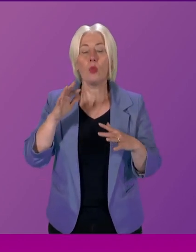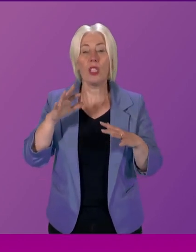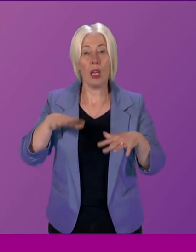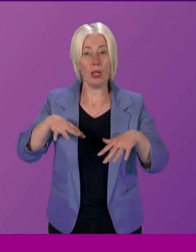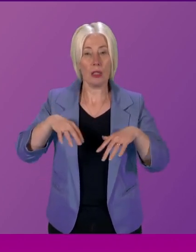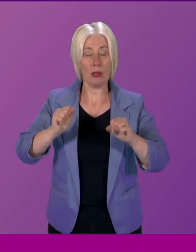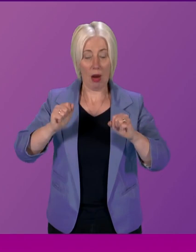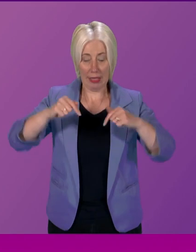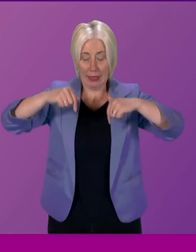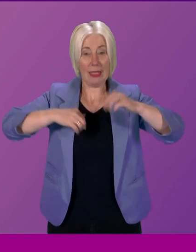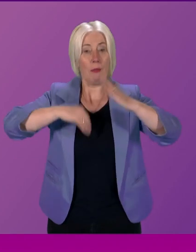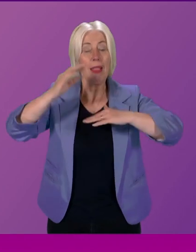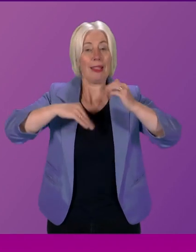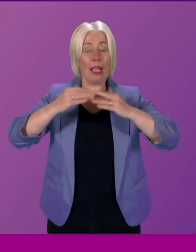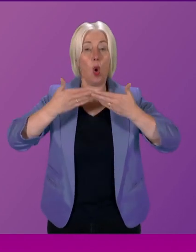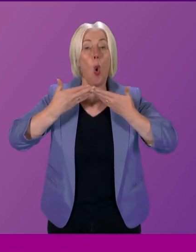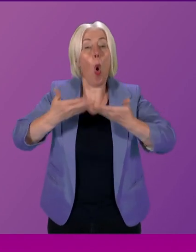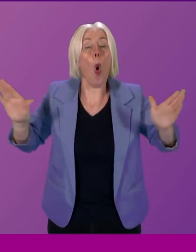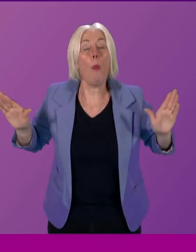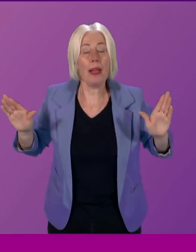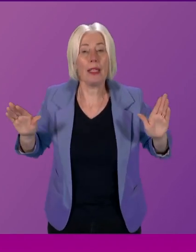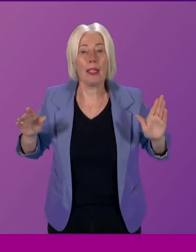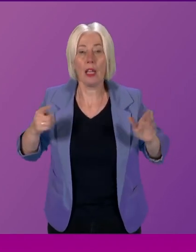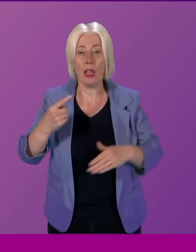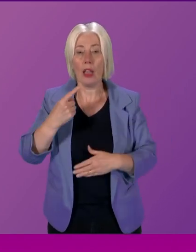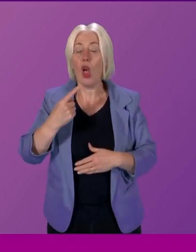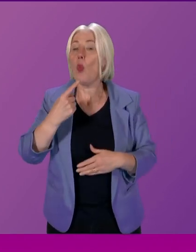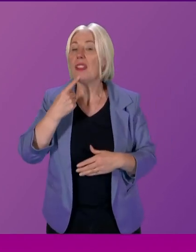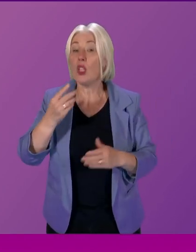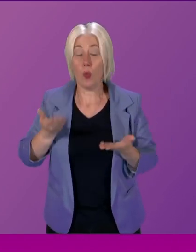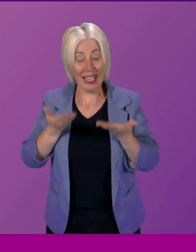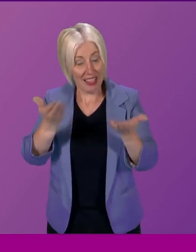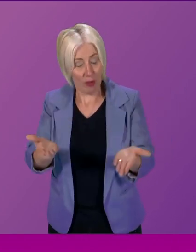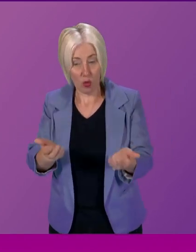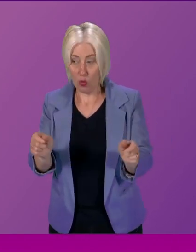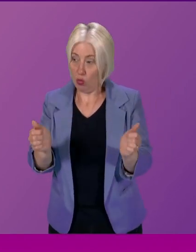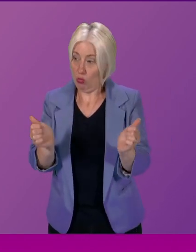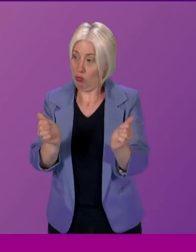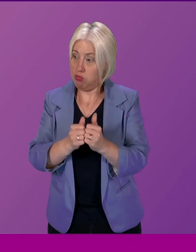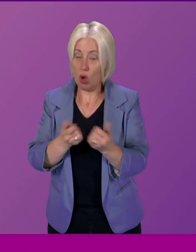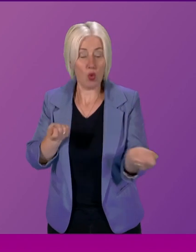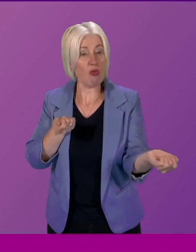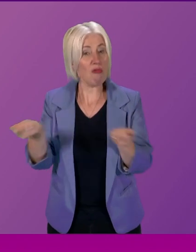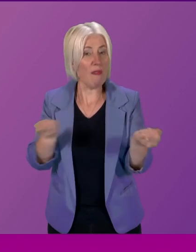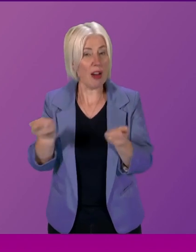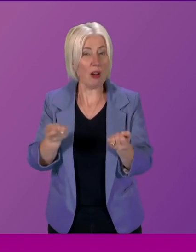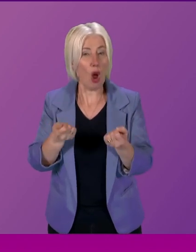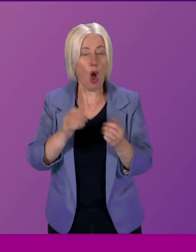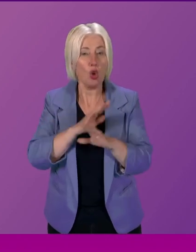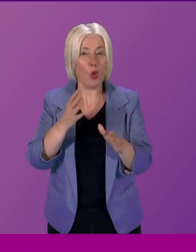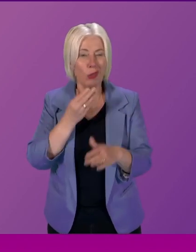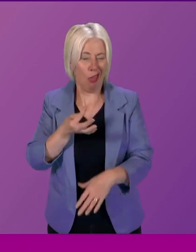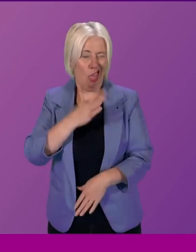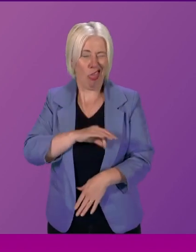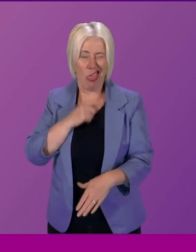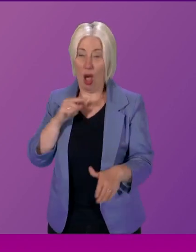the door said we give your consent to govern don't pocket it and ride away and I think actually that gets to the essence of what we're seeking to do through this report